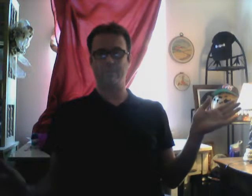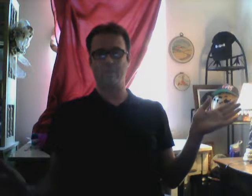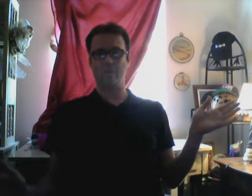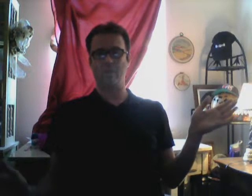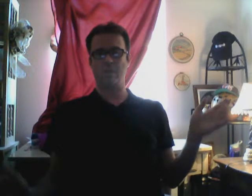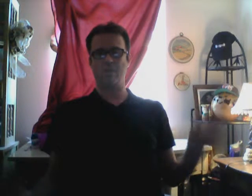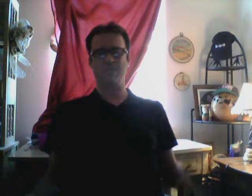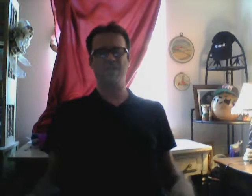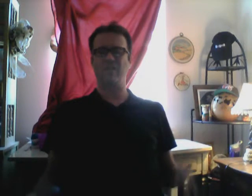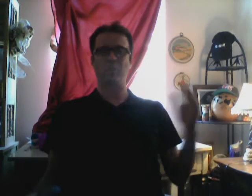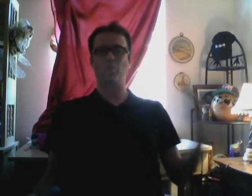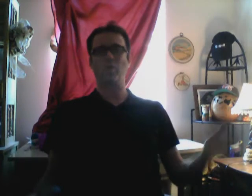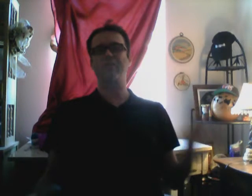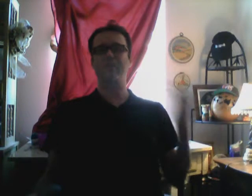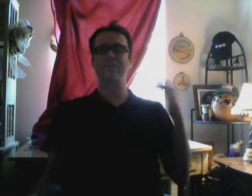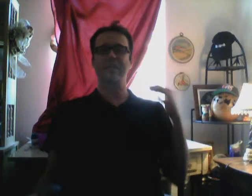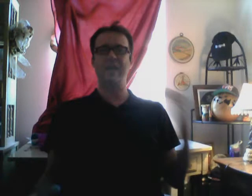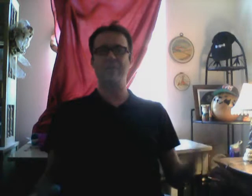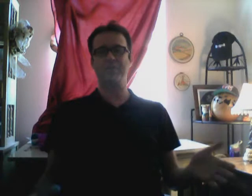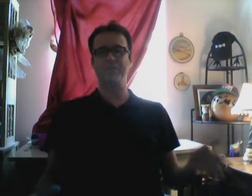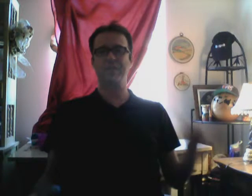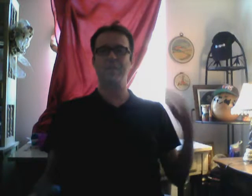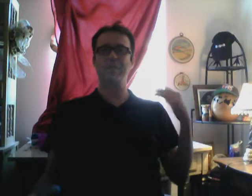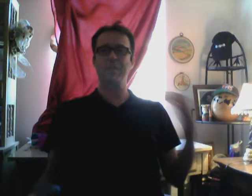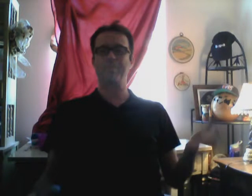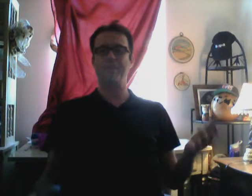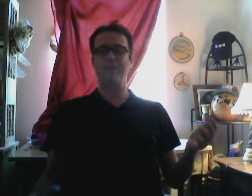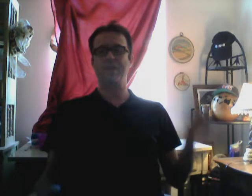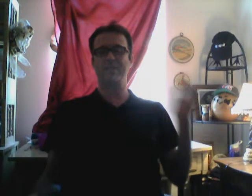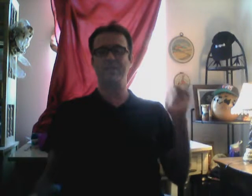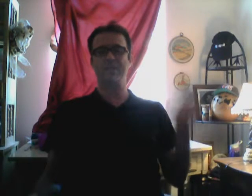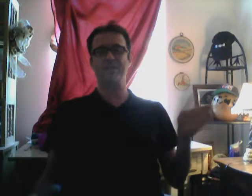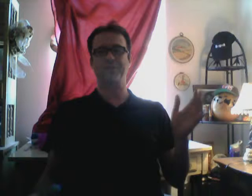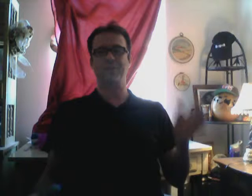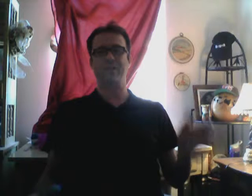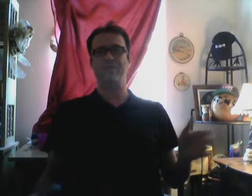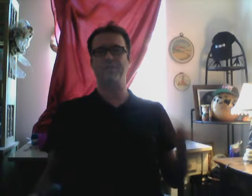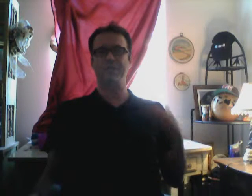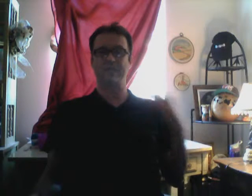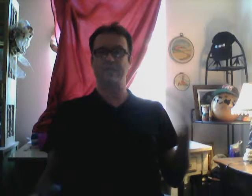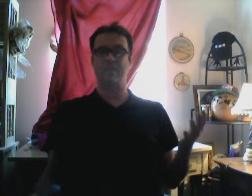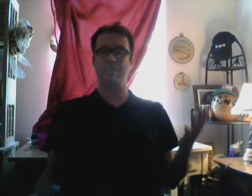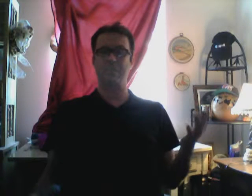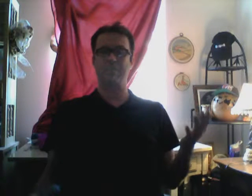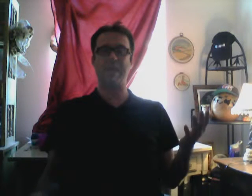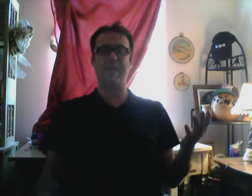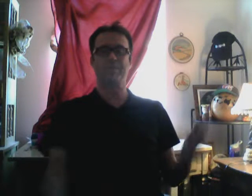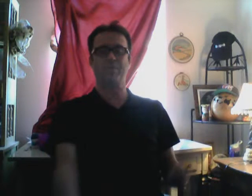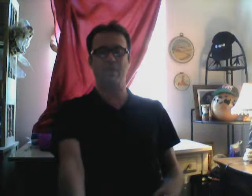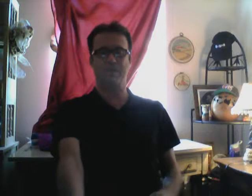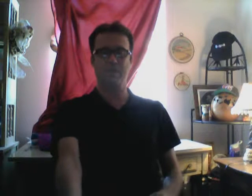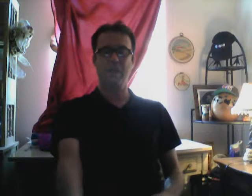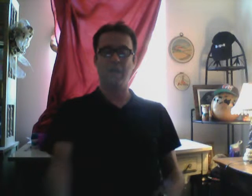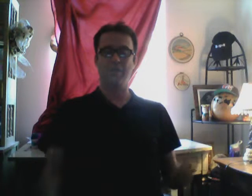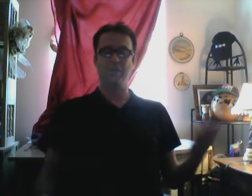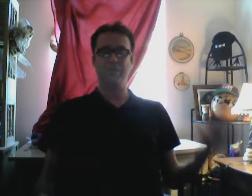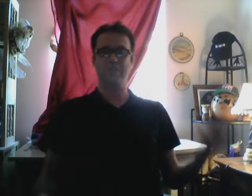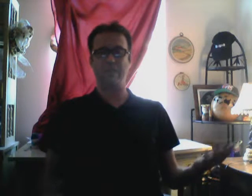involved. You know. I'm reverent. To everything. Empathetic. To anything. And everything. To get their. Max profit. Out of their slave.